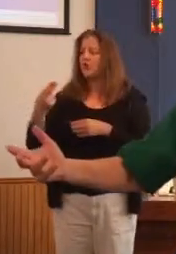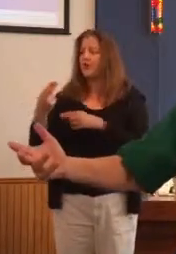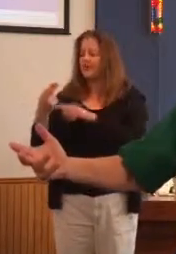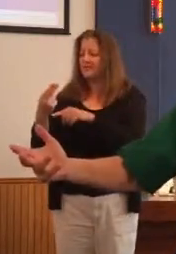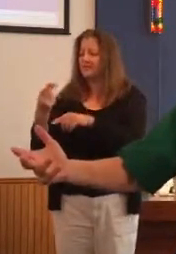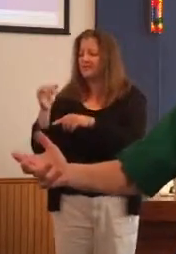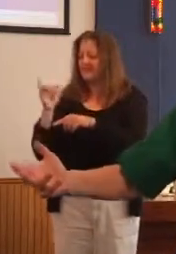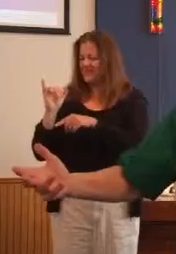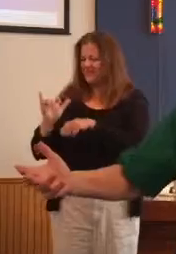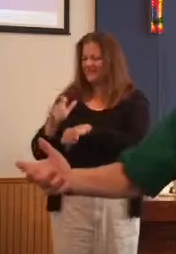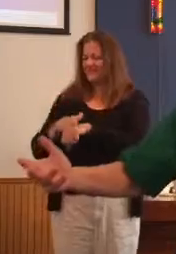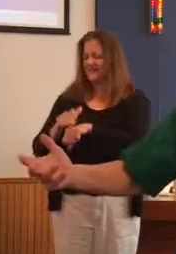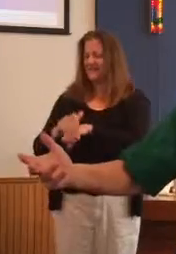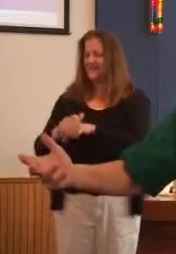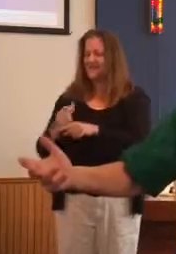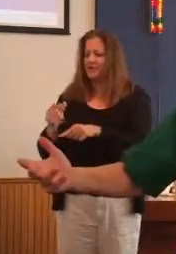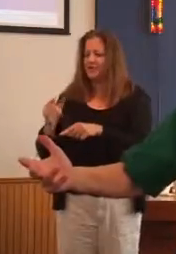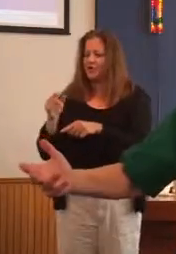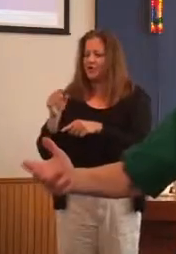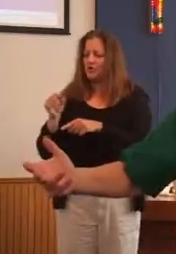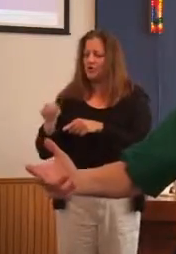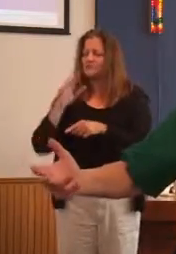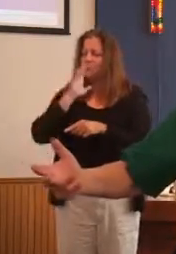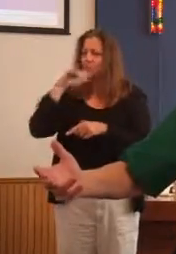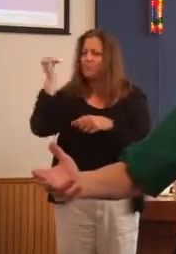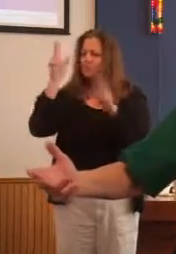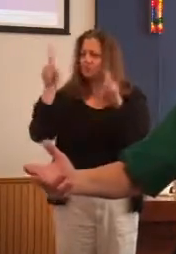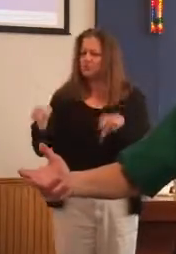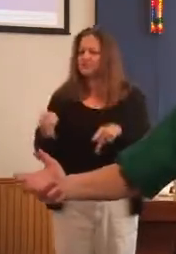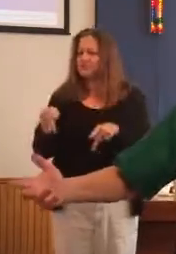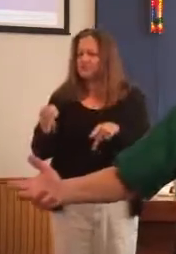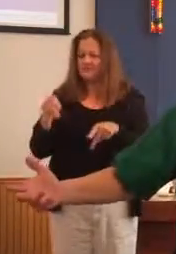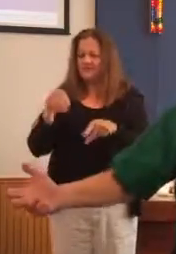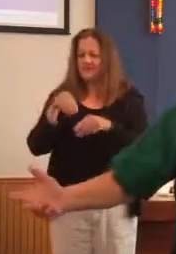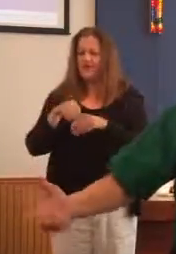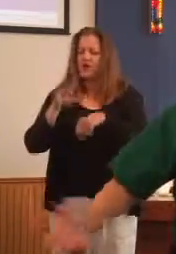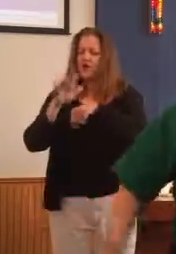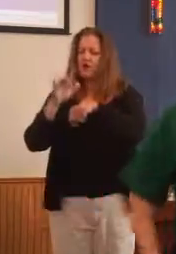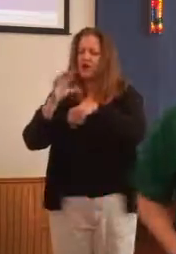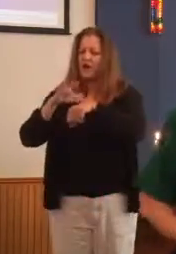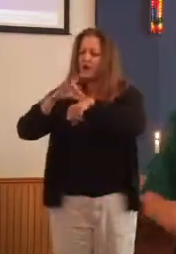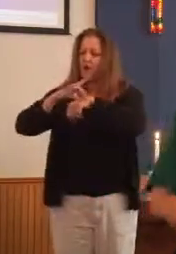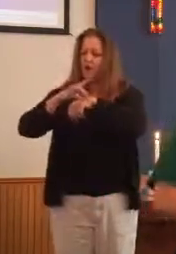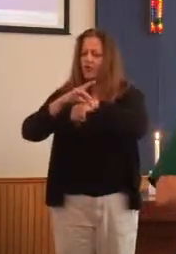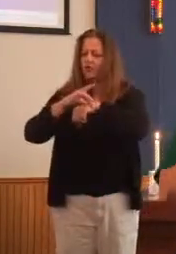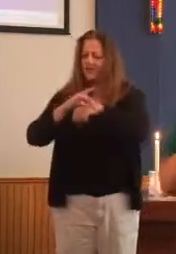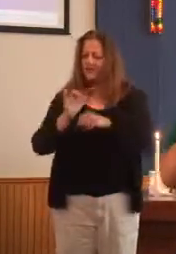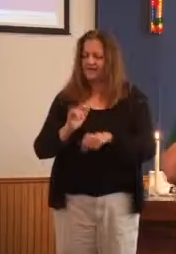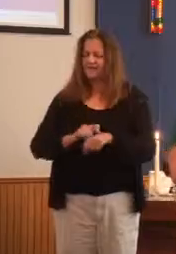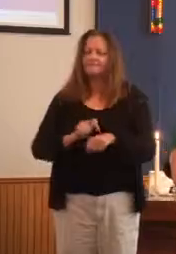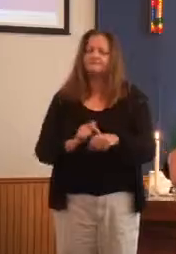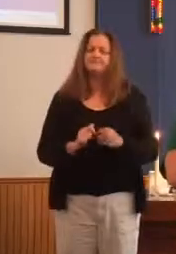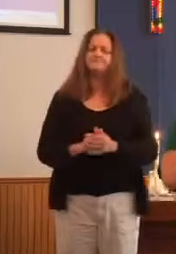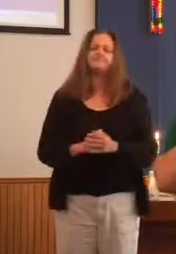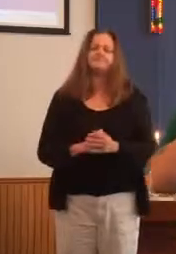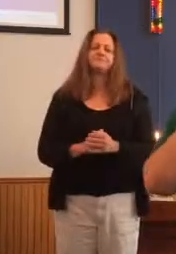like, Noah was the oldest person on earth, at this time, the